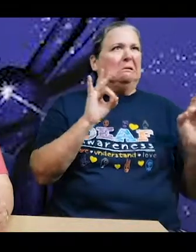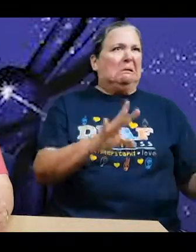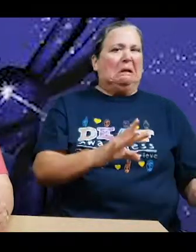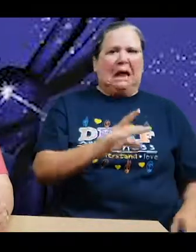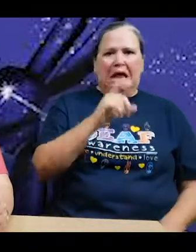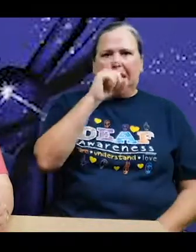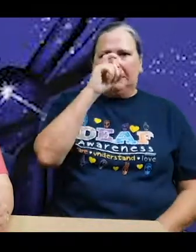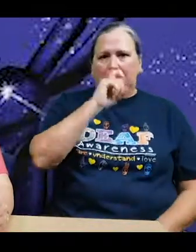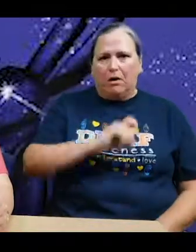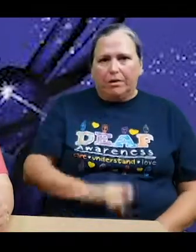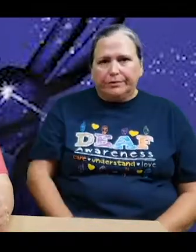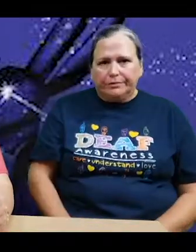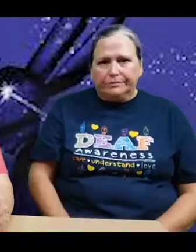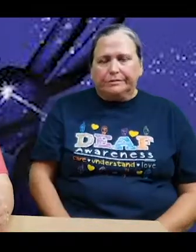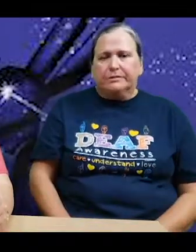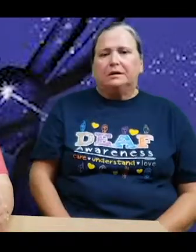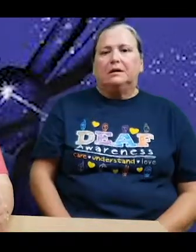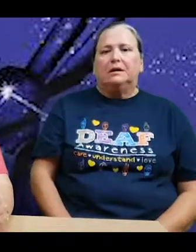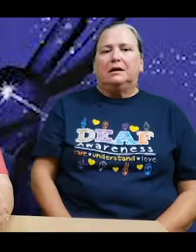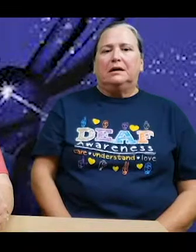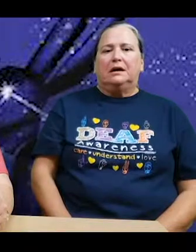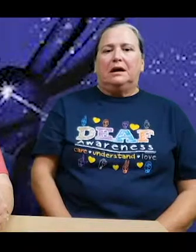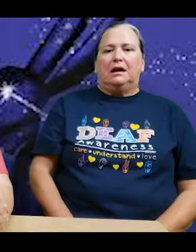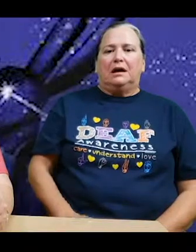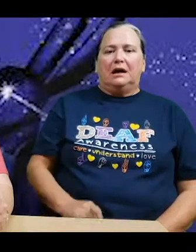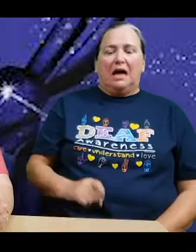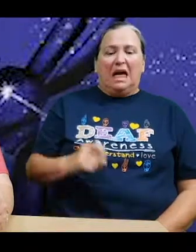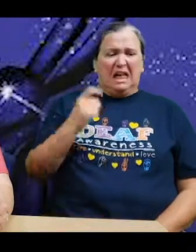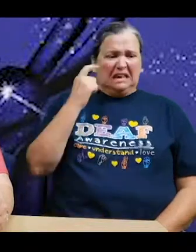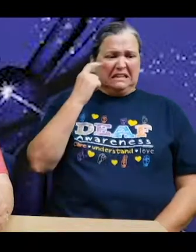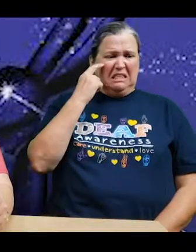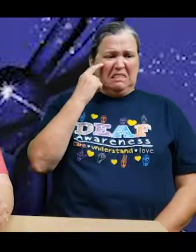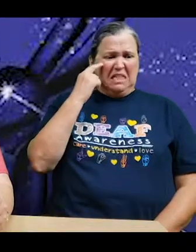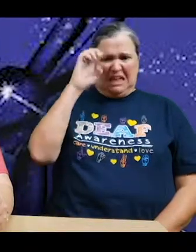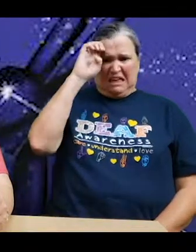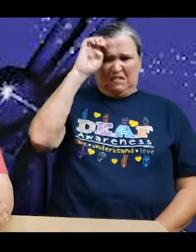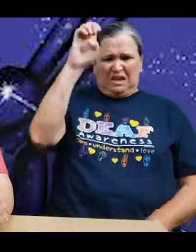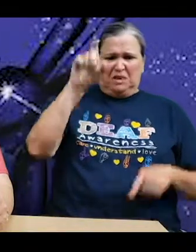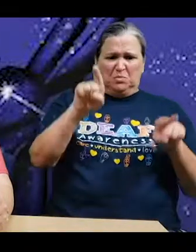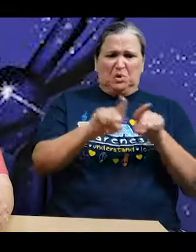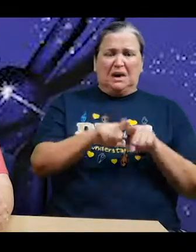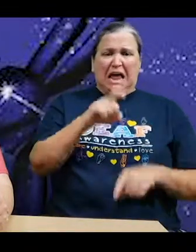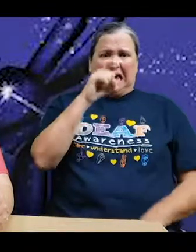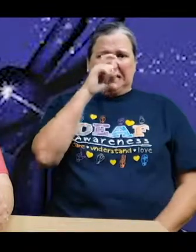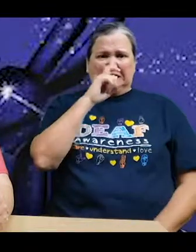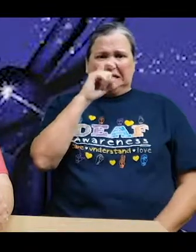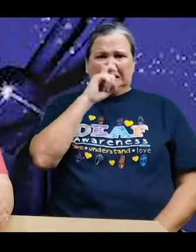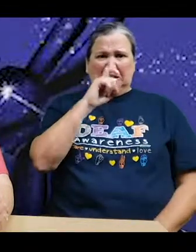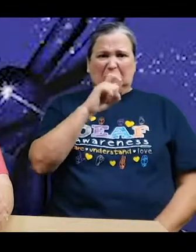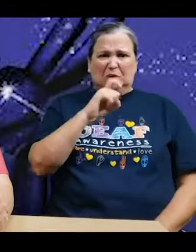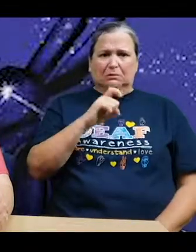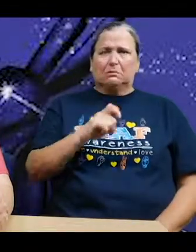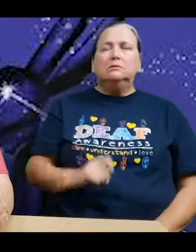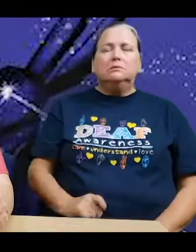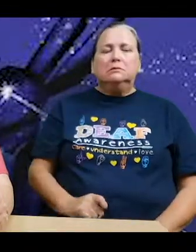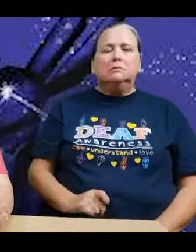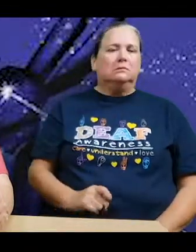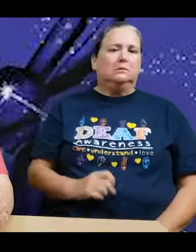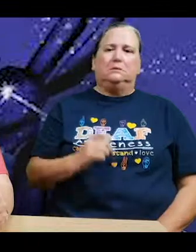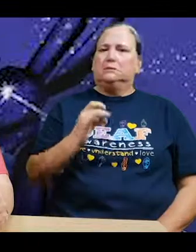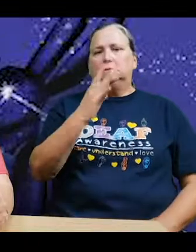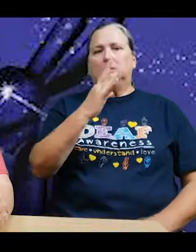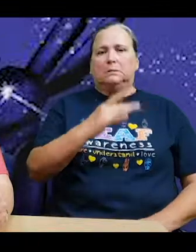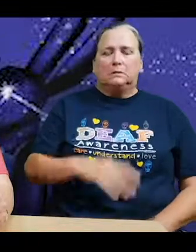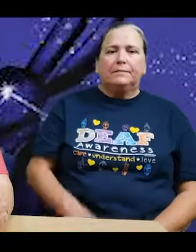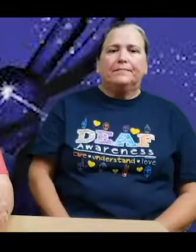of as a likely replacement for a doll offended him. But still, it was, he had to admit, a